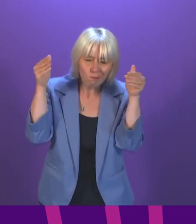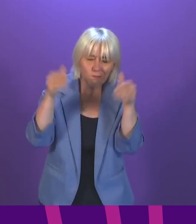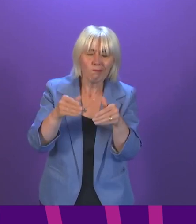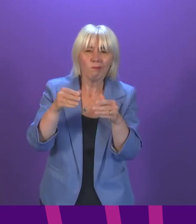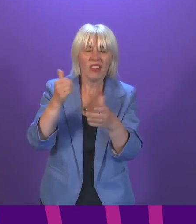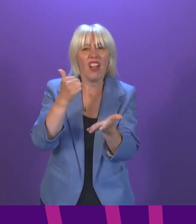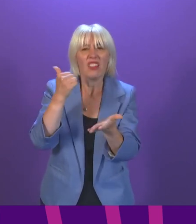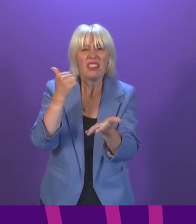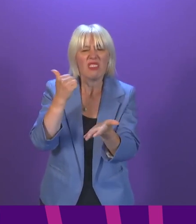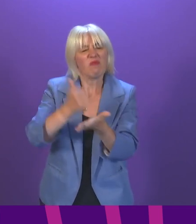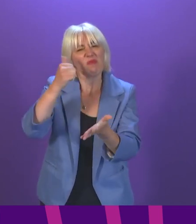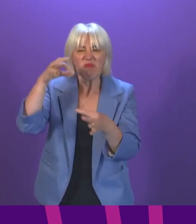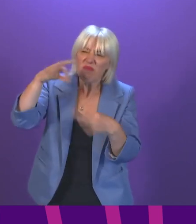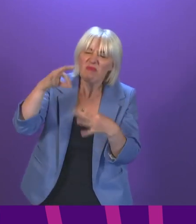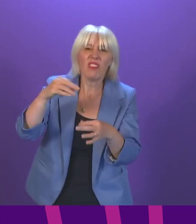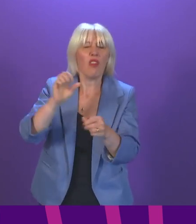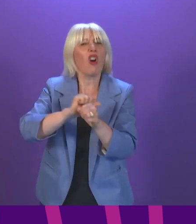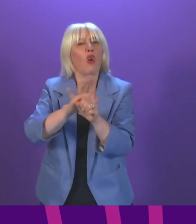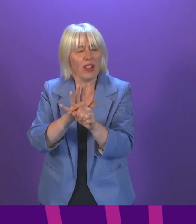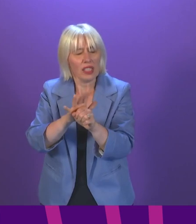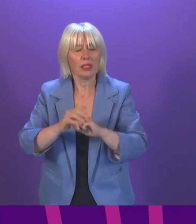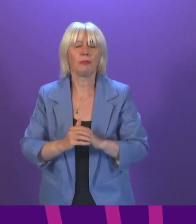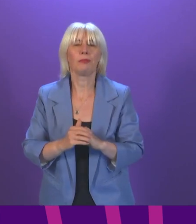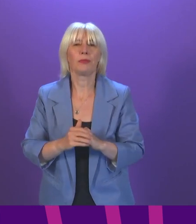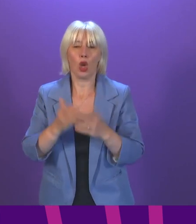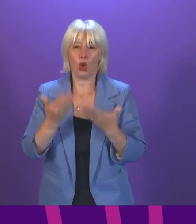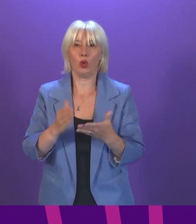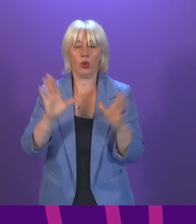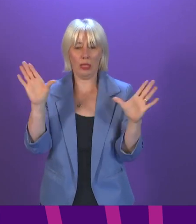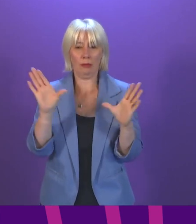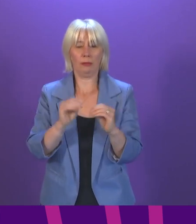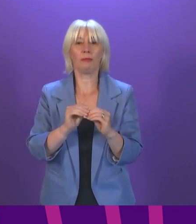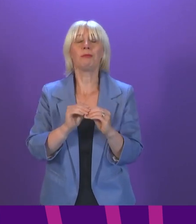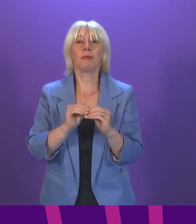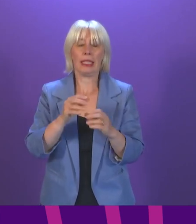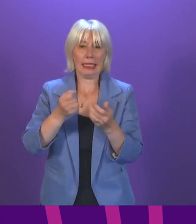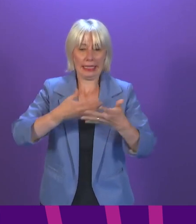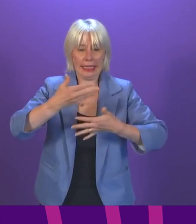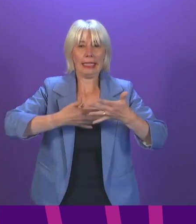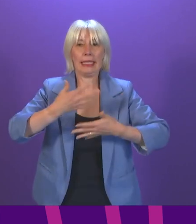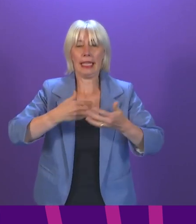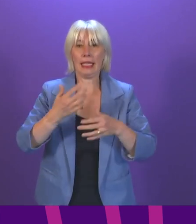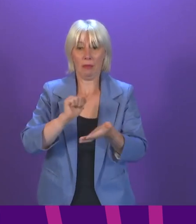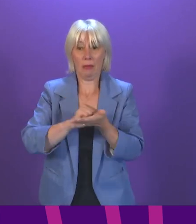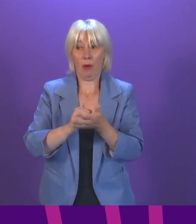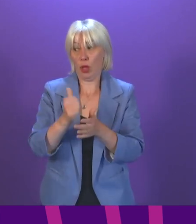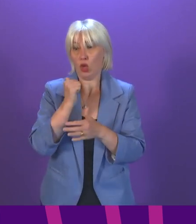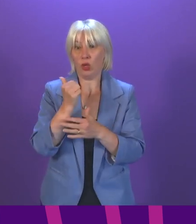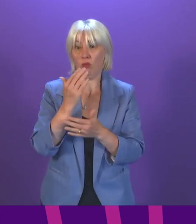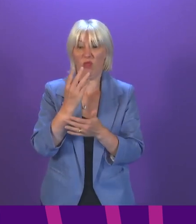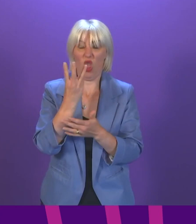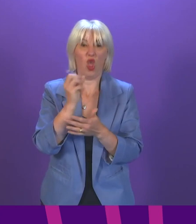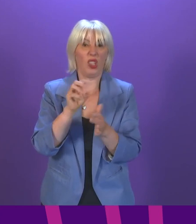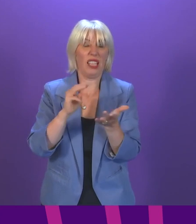certification. Firstly though I will summarise today's statistics which have been published in the last half hour or so.